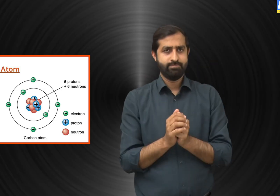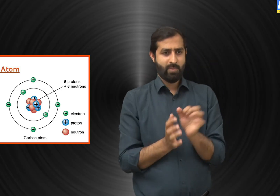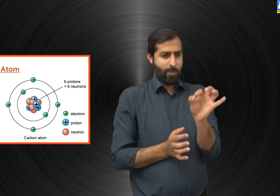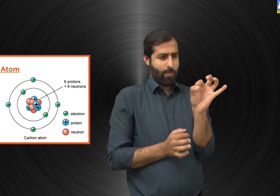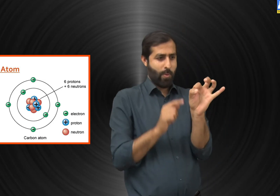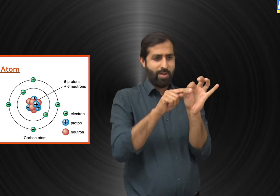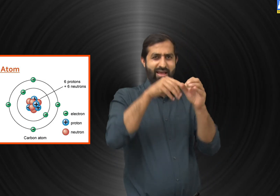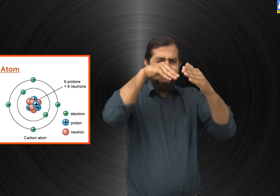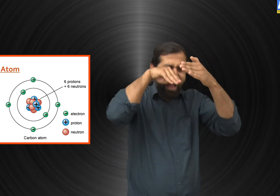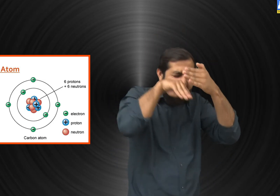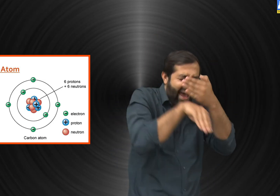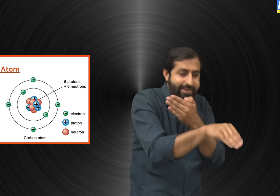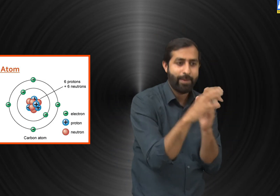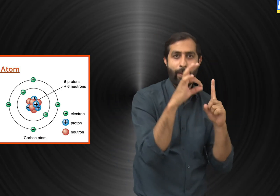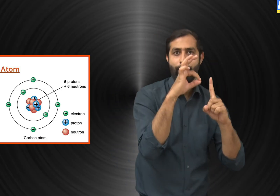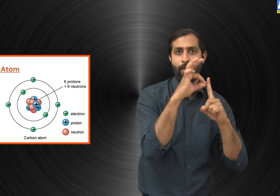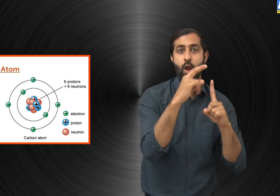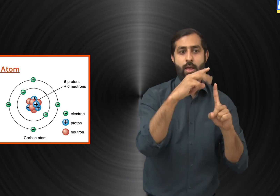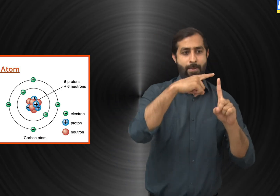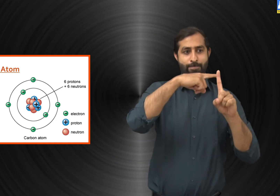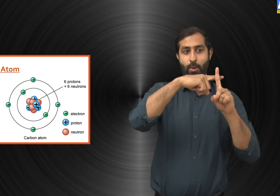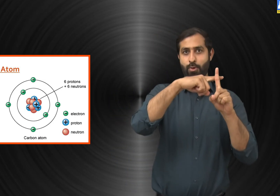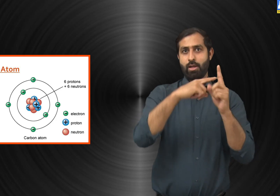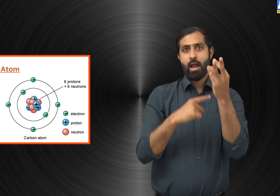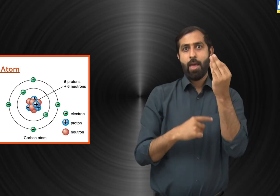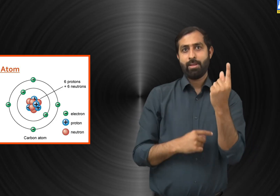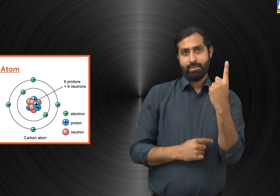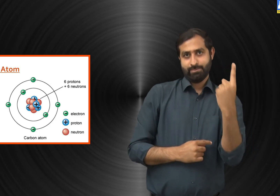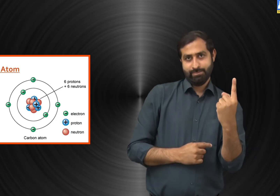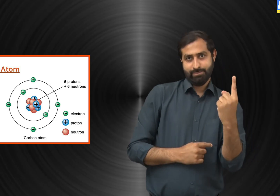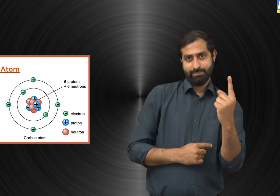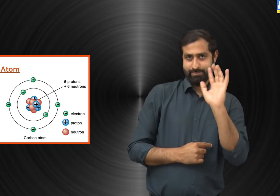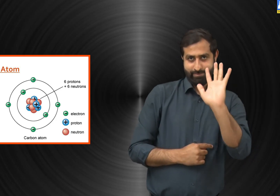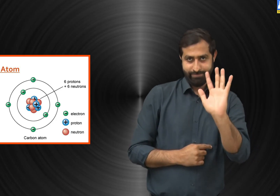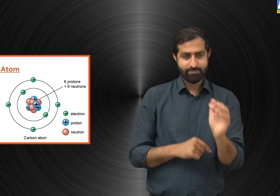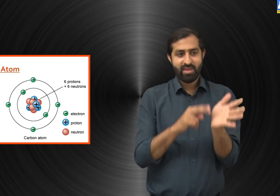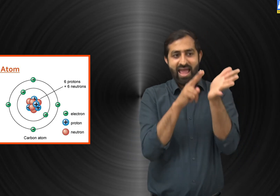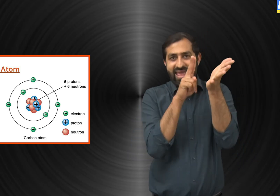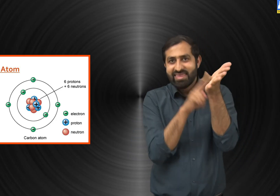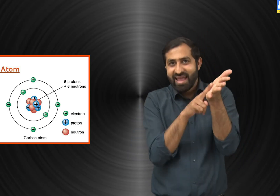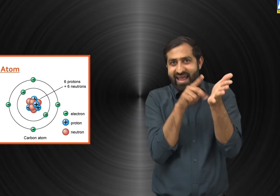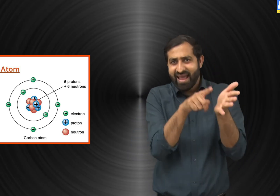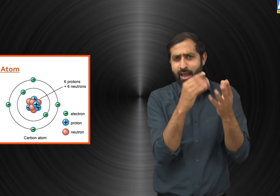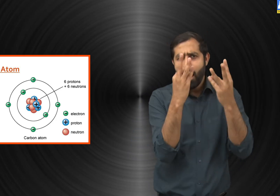Both protons and electrons have a mass